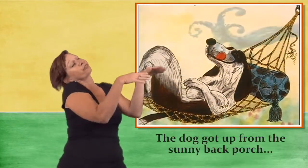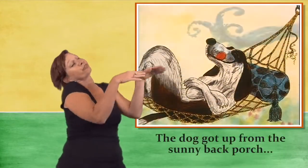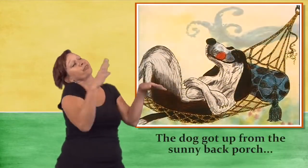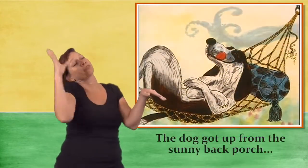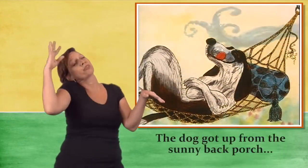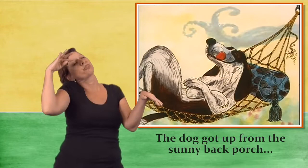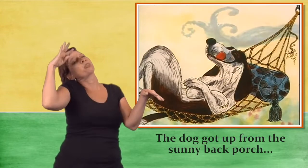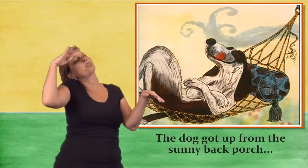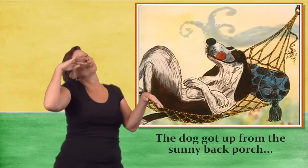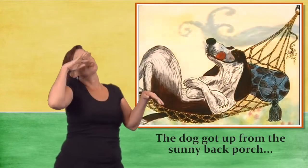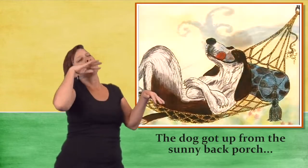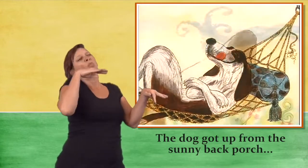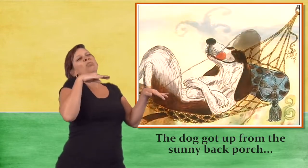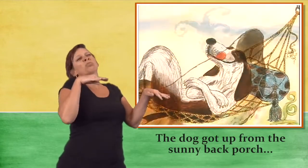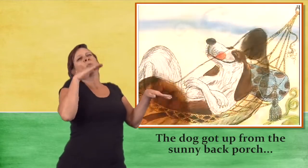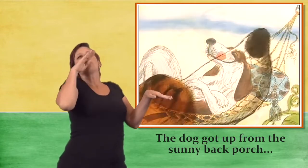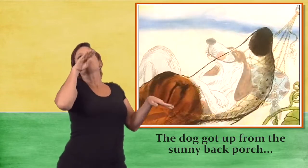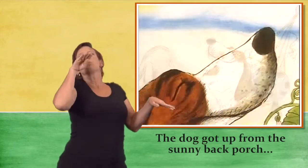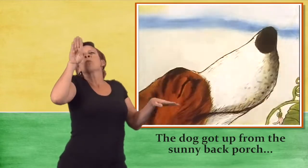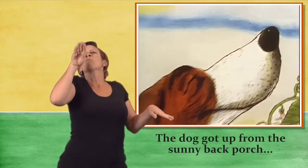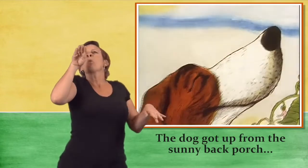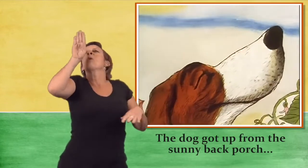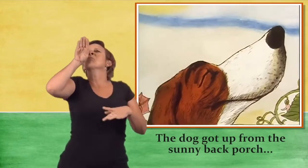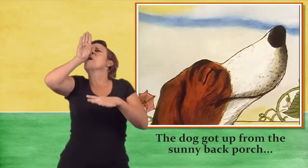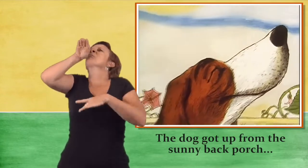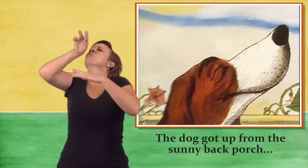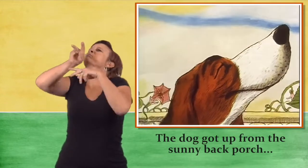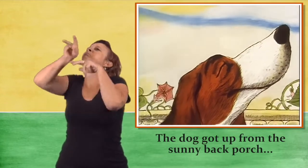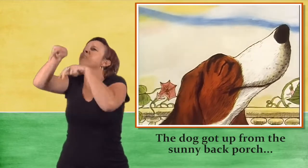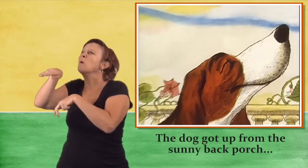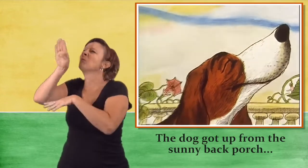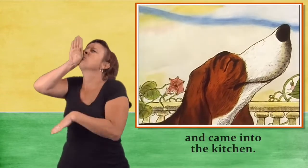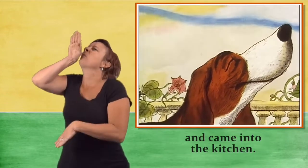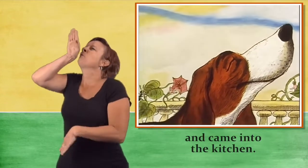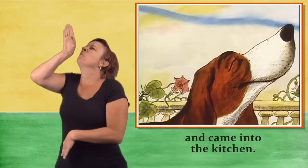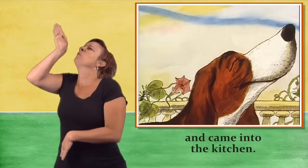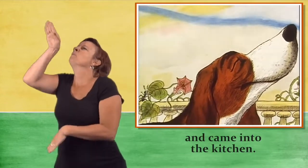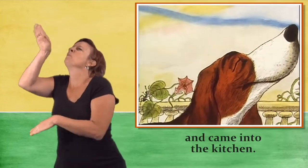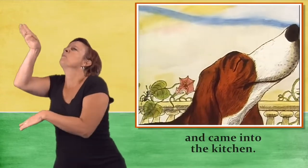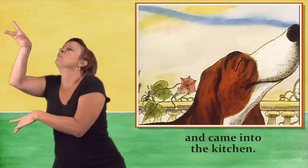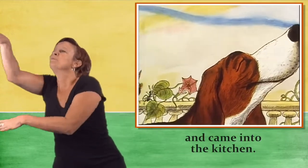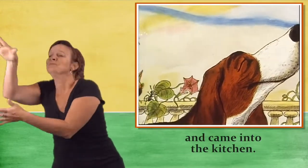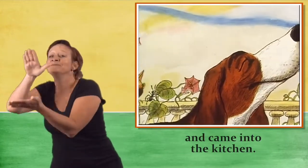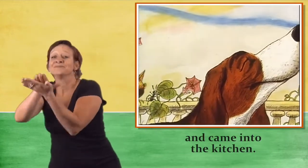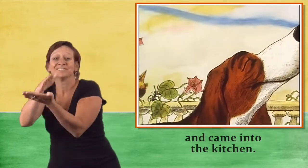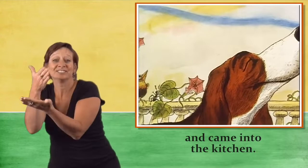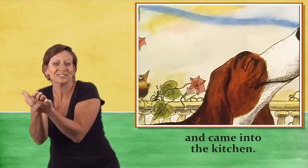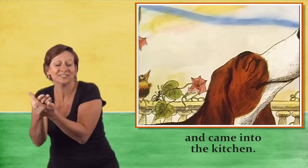The dog got up from the sunny back porch and came into the kitchen.